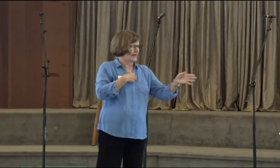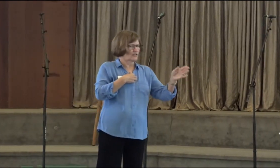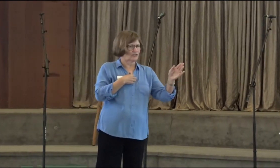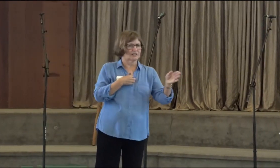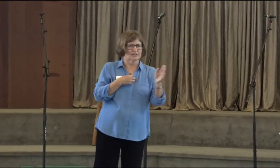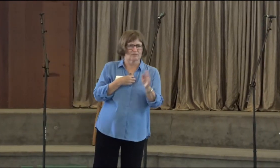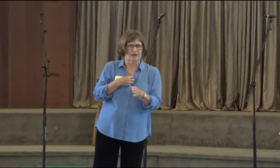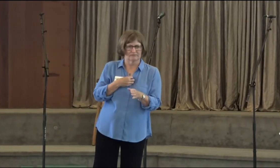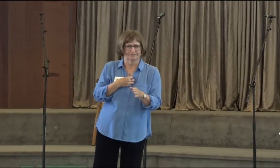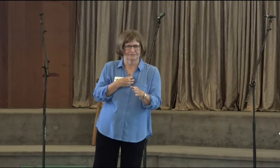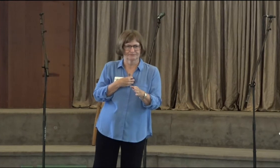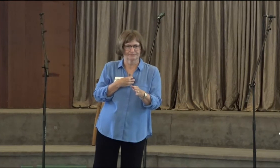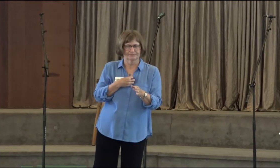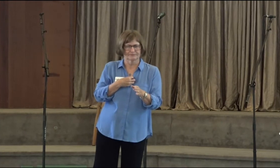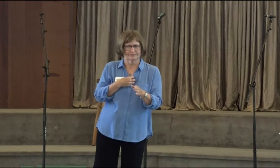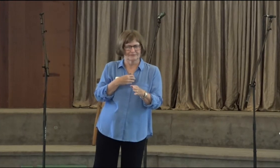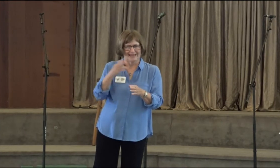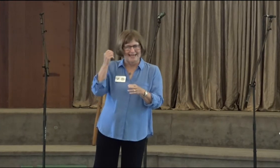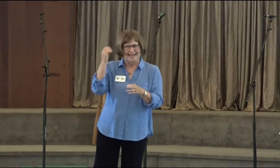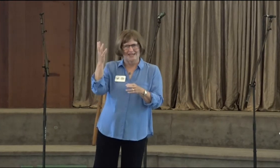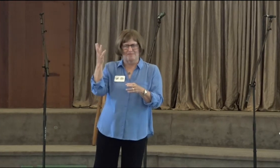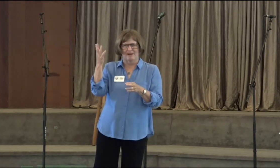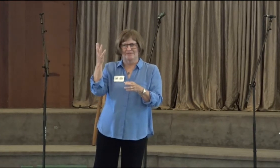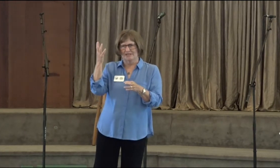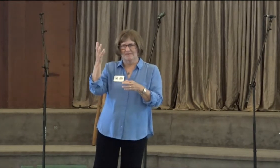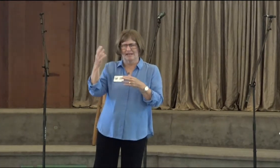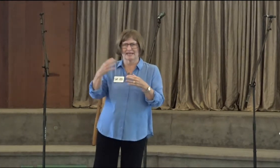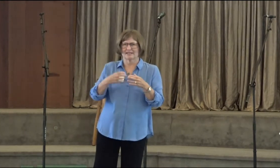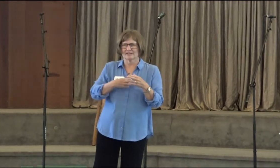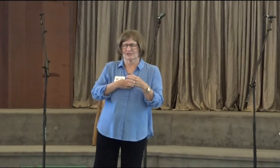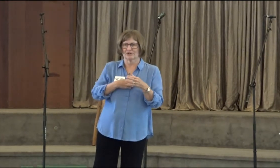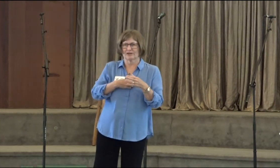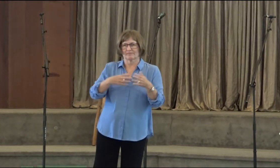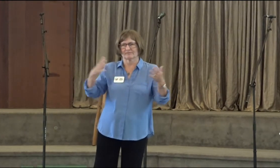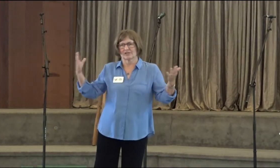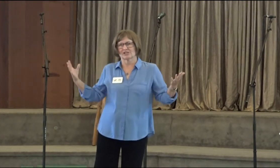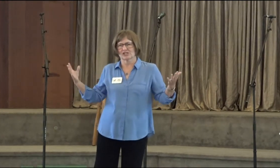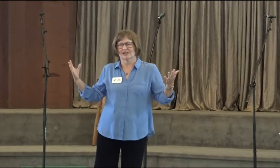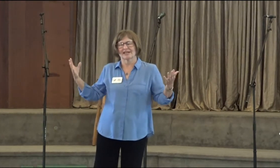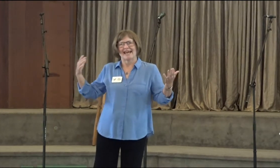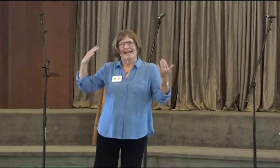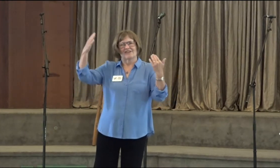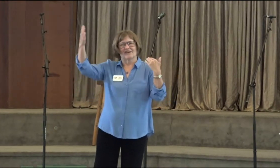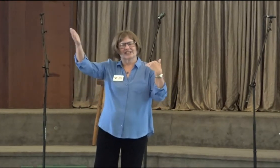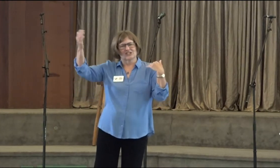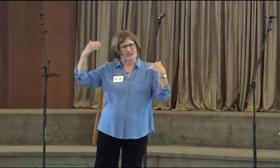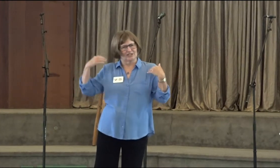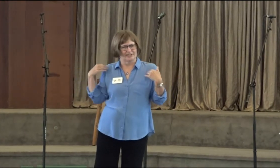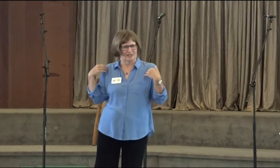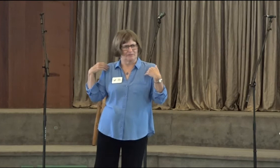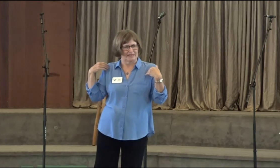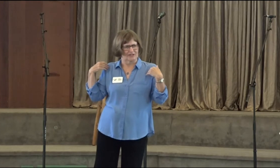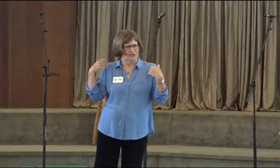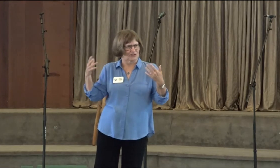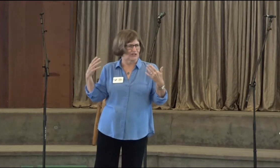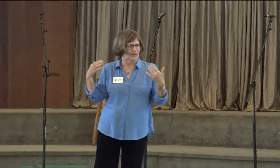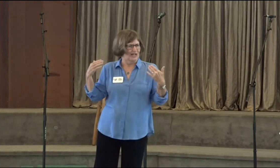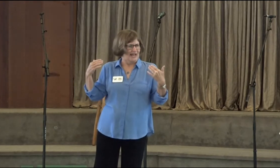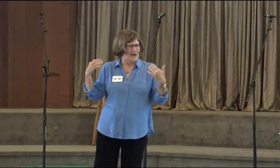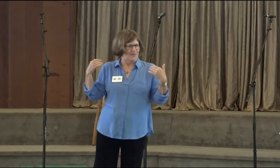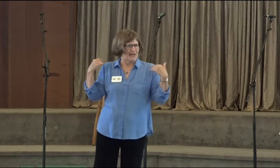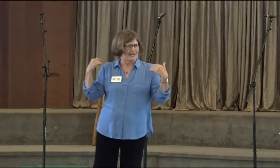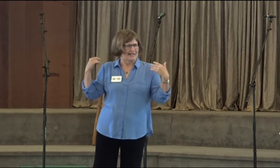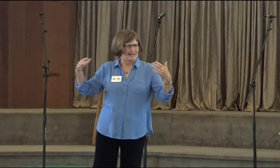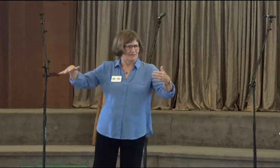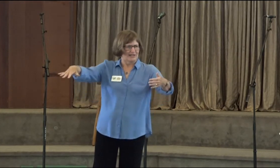walking that journey as well. And it popped into my head, so I'm going to share it. In fact, I shared it a little bit earlier